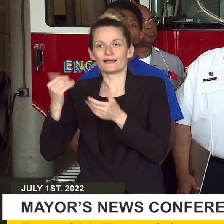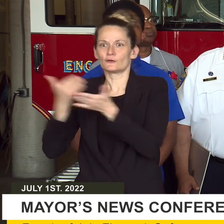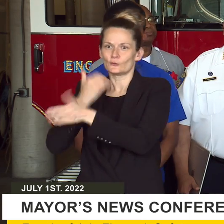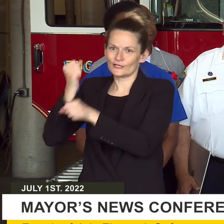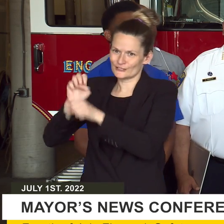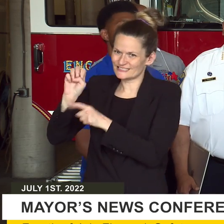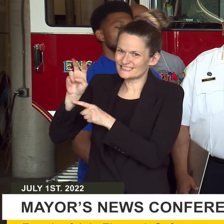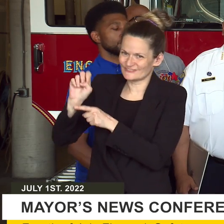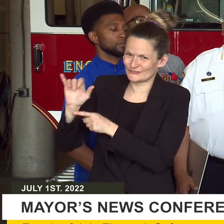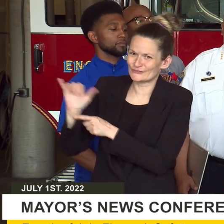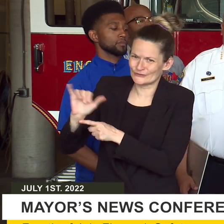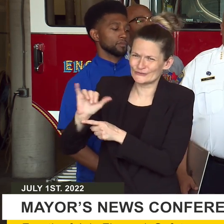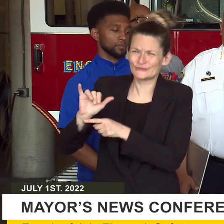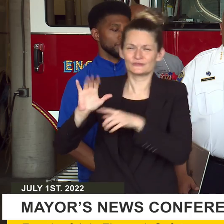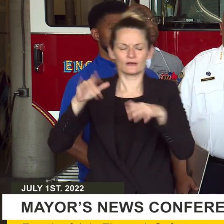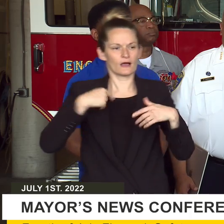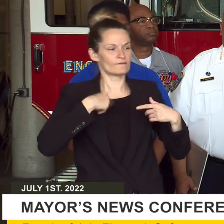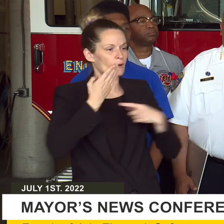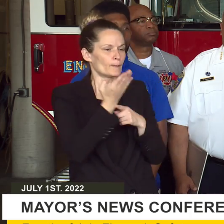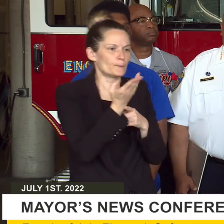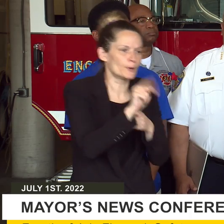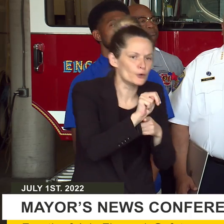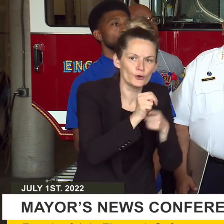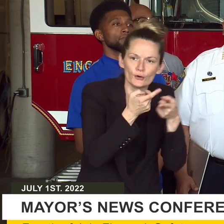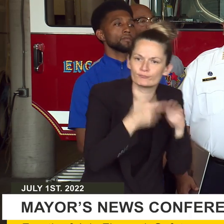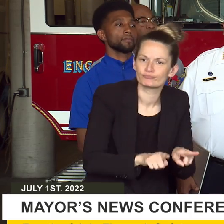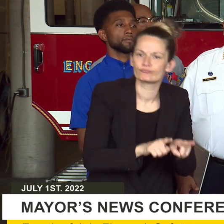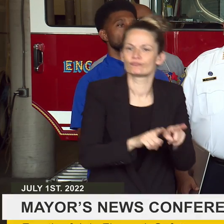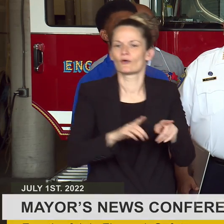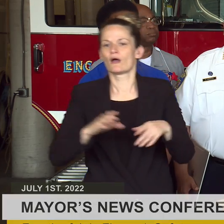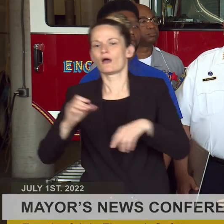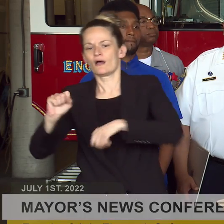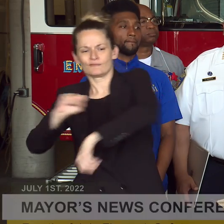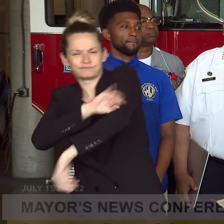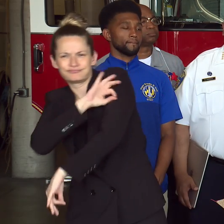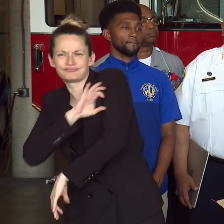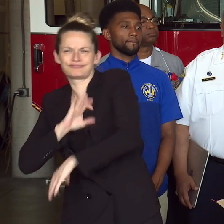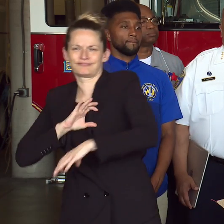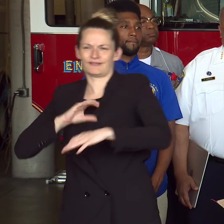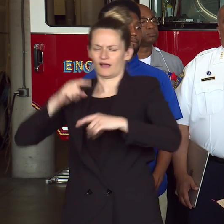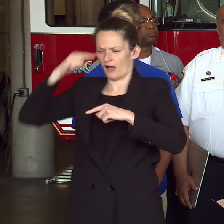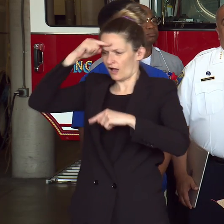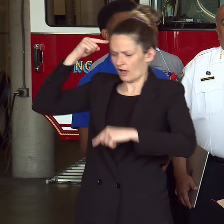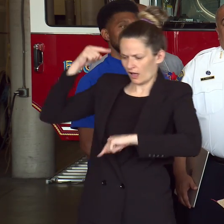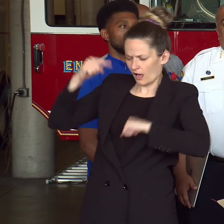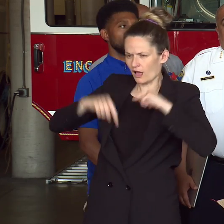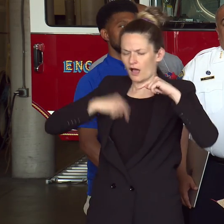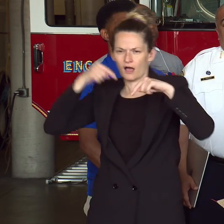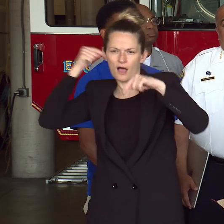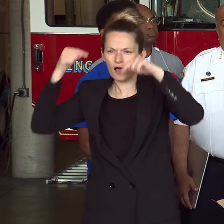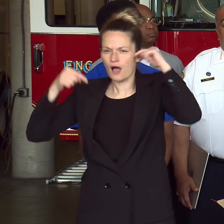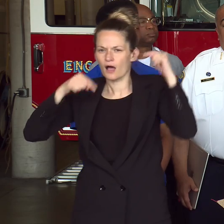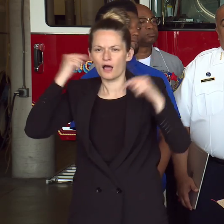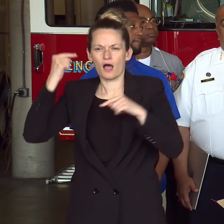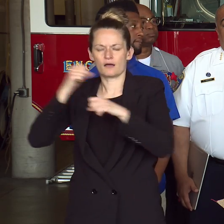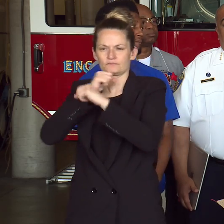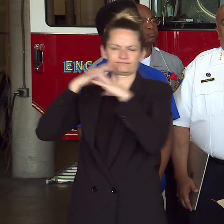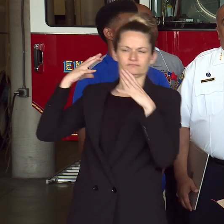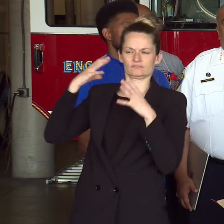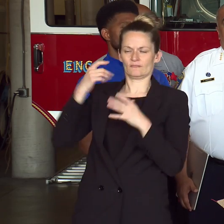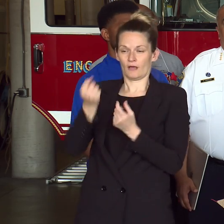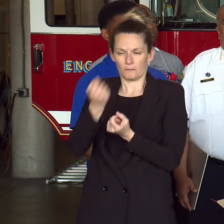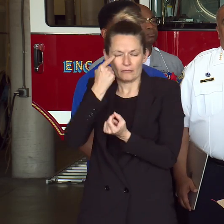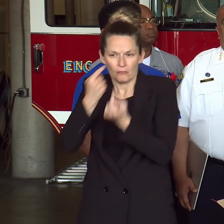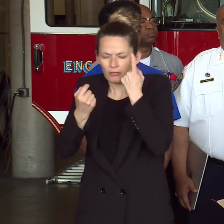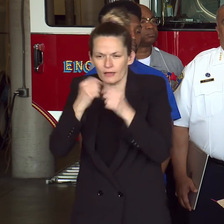burns, contusions, lacerations, and foreign objects in the eye. According to the U.S. Product Safety